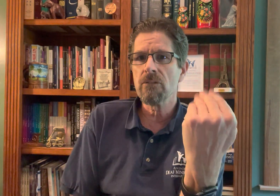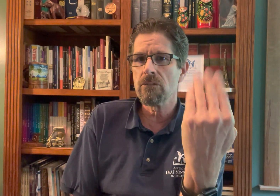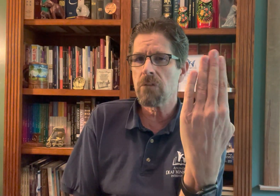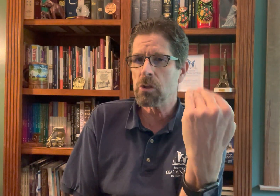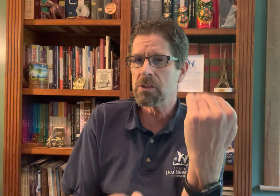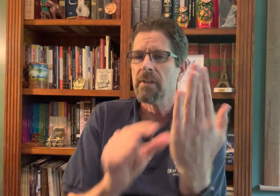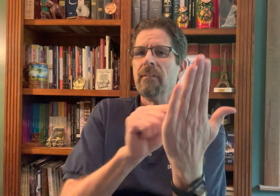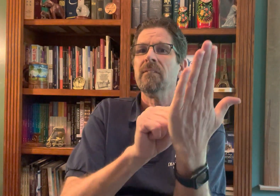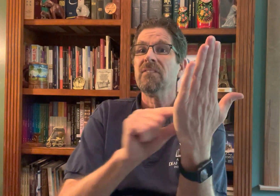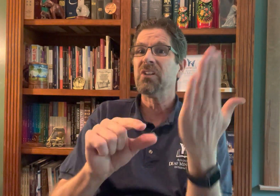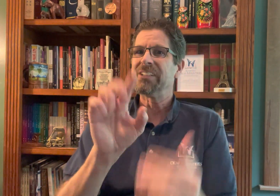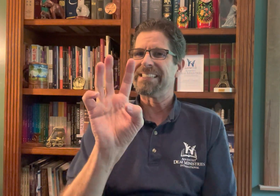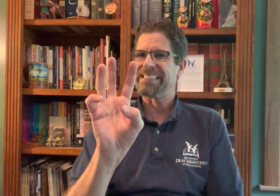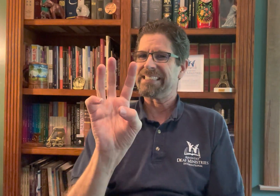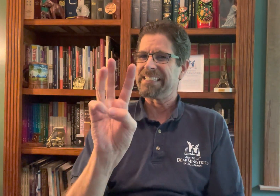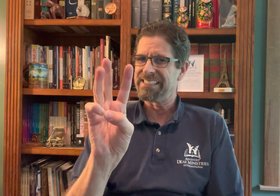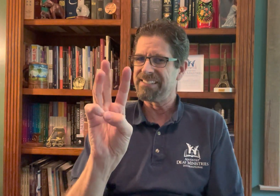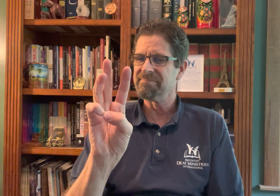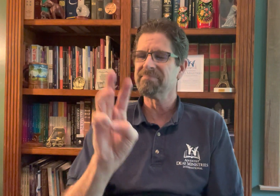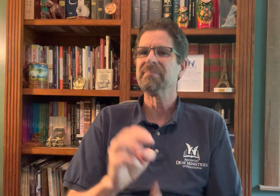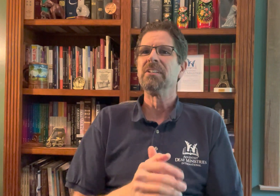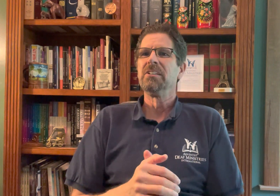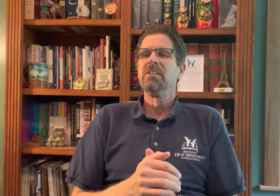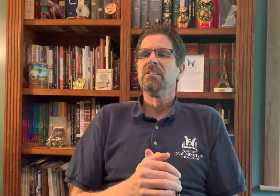So I'd like to share this verse with you.